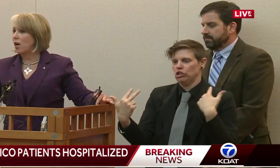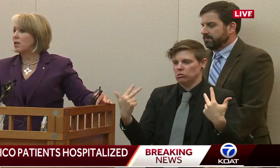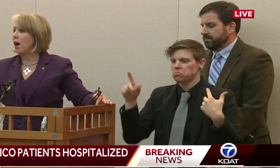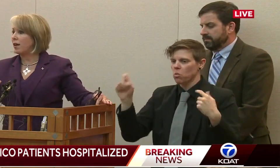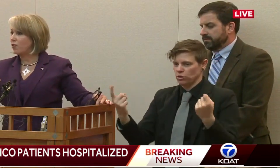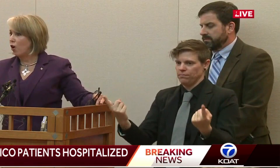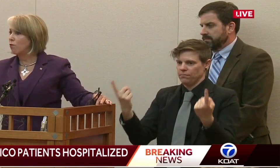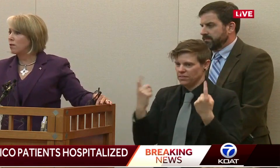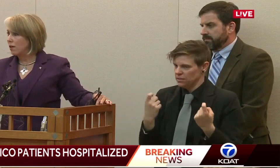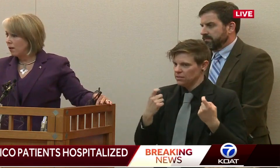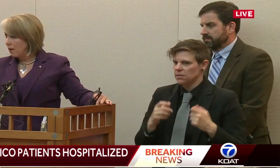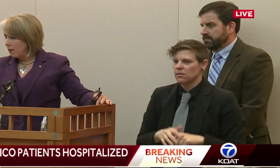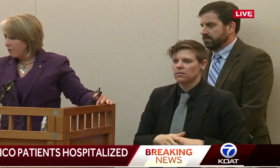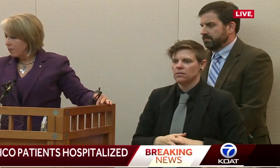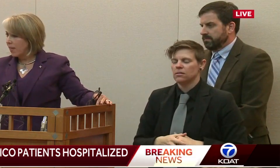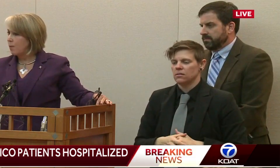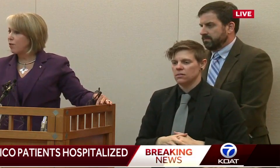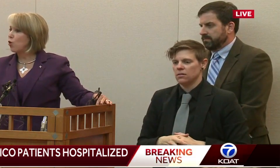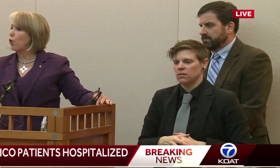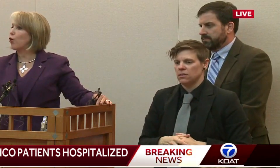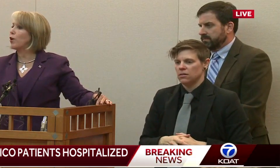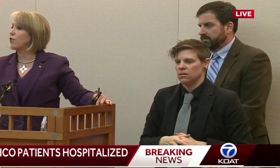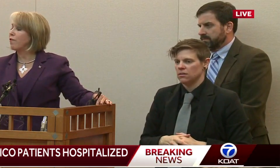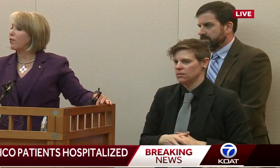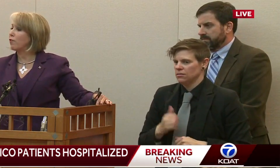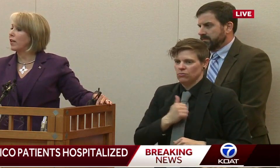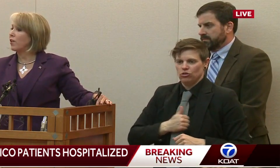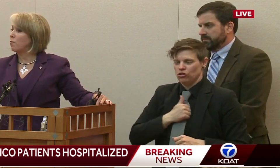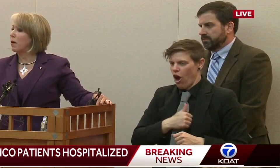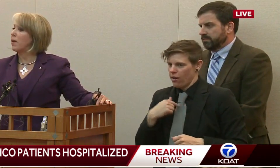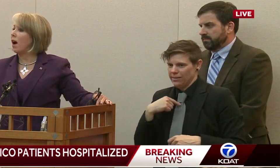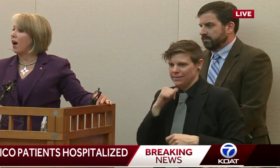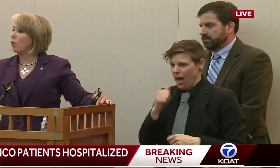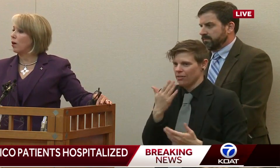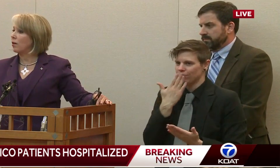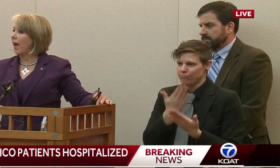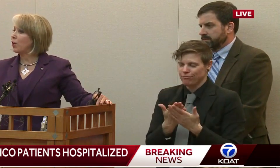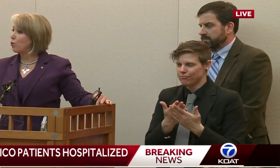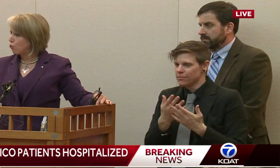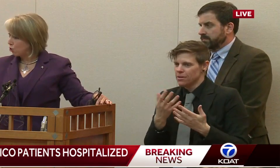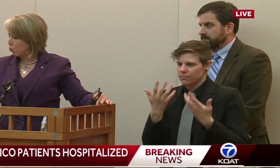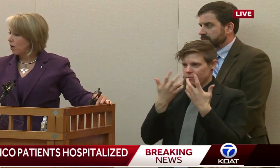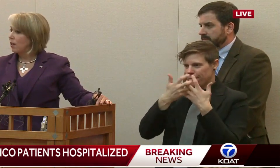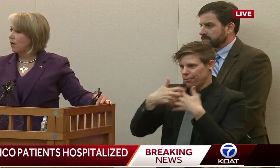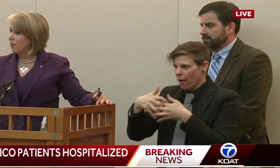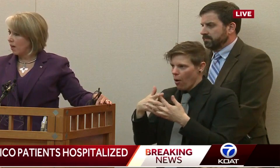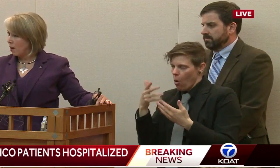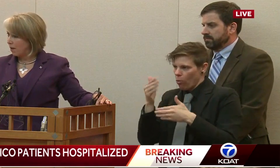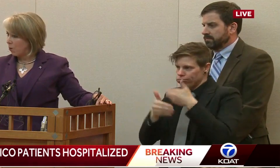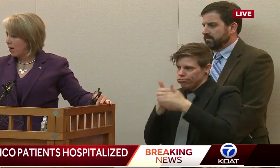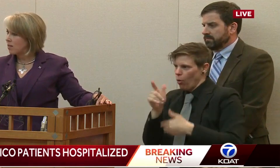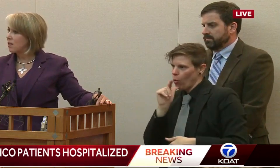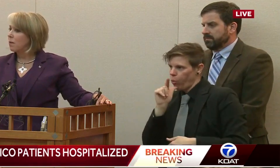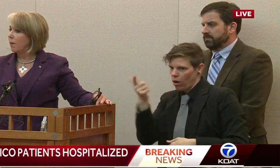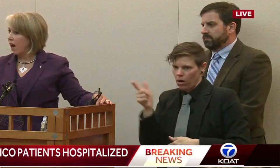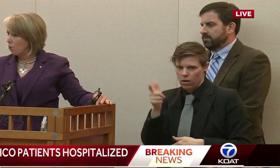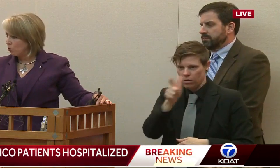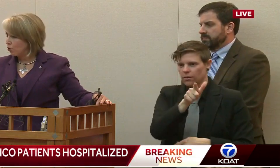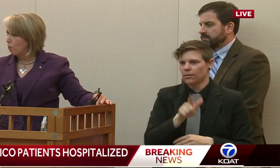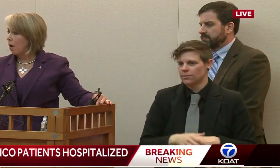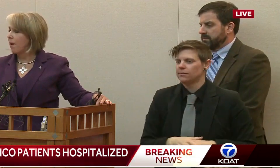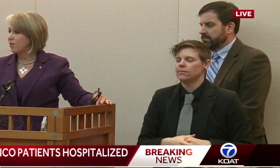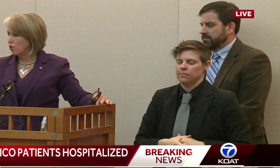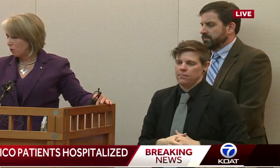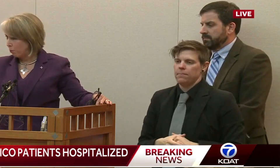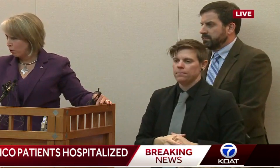I apologize. I don't keep the order as effectively as maybe I will get used to in the coming weeks. But